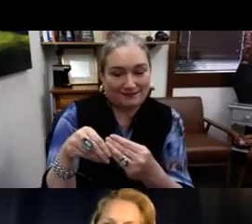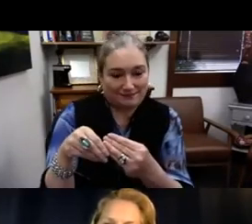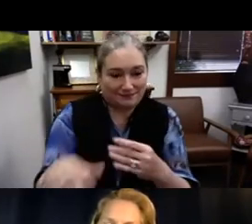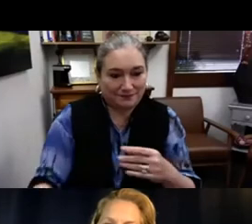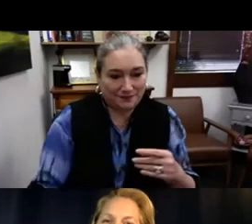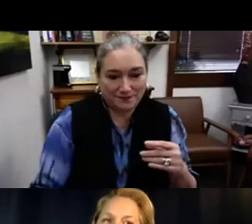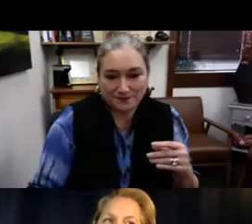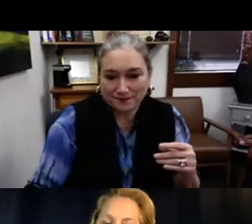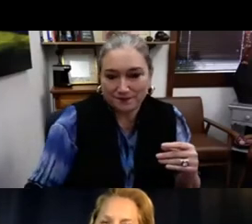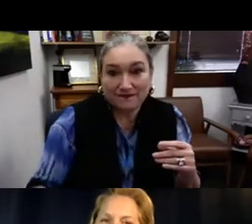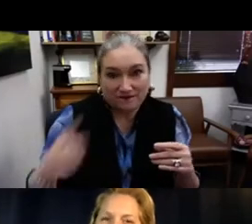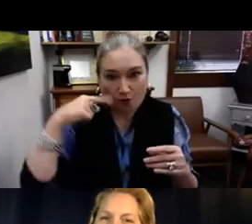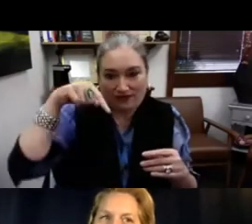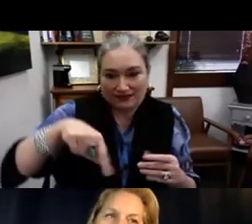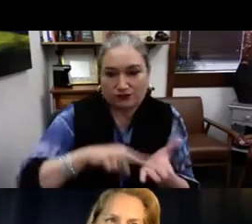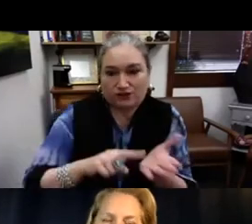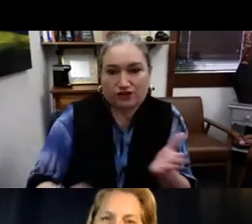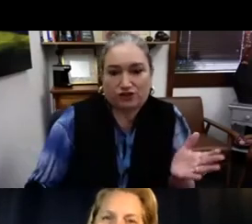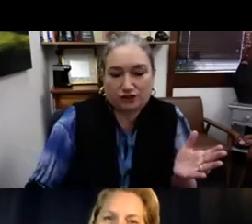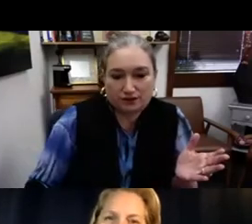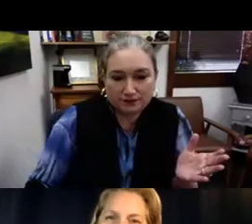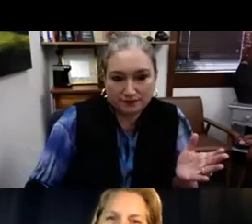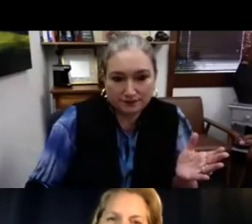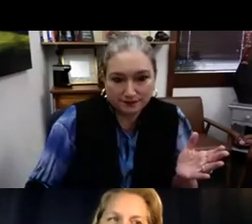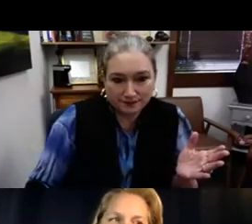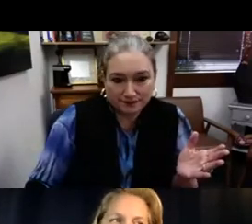system. So I've added that yellow circle.